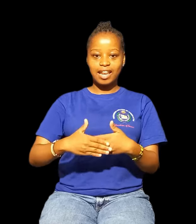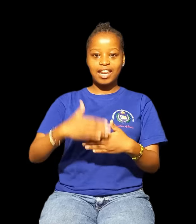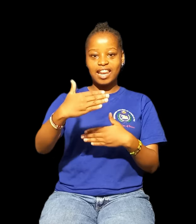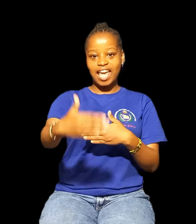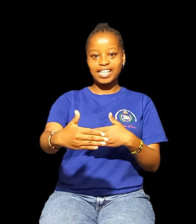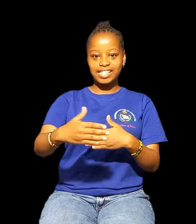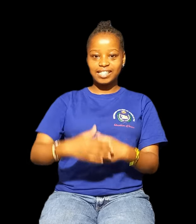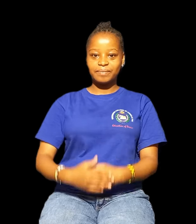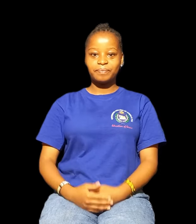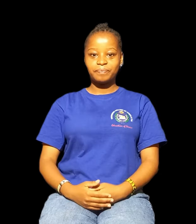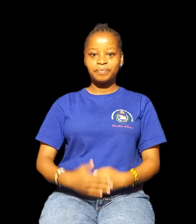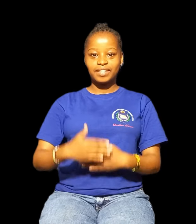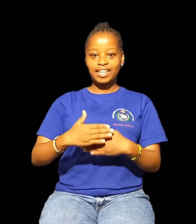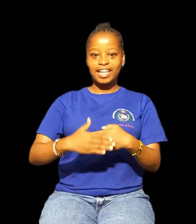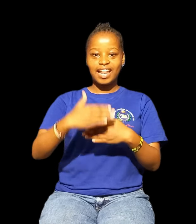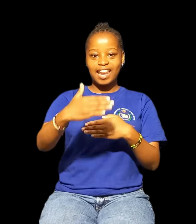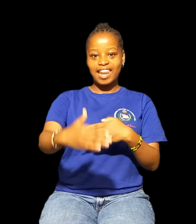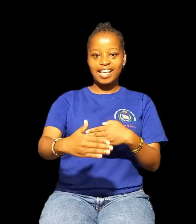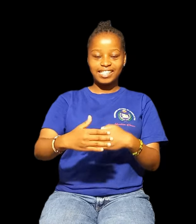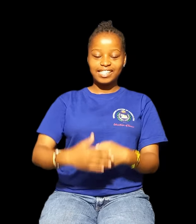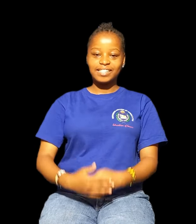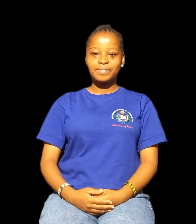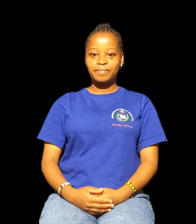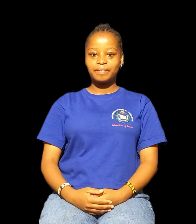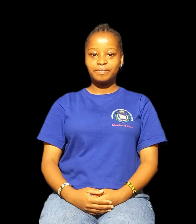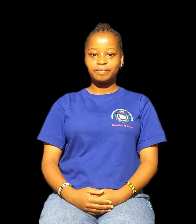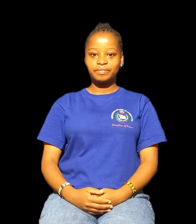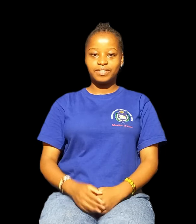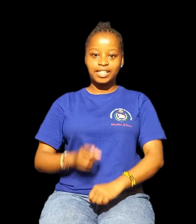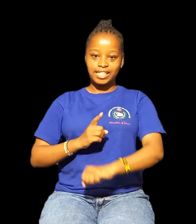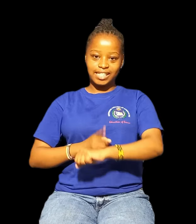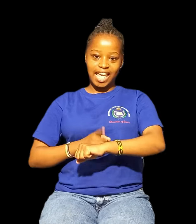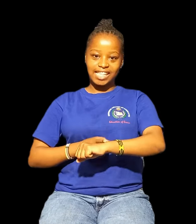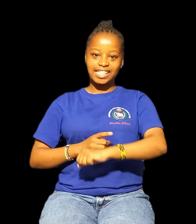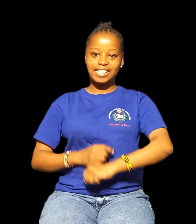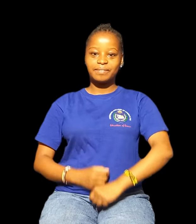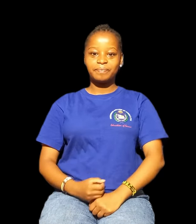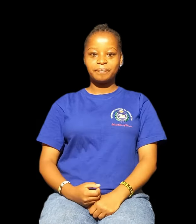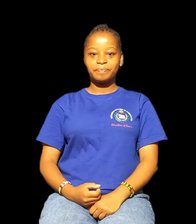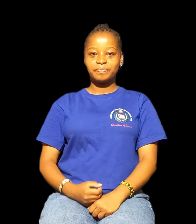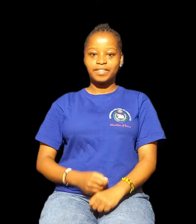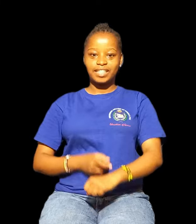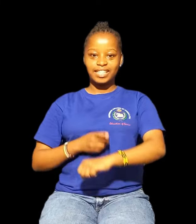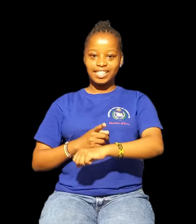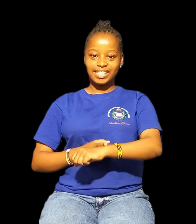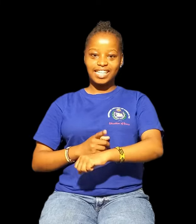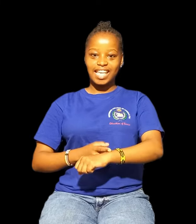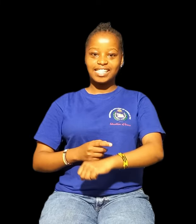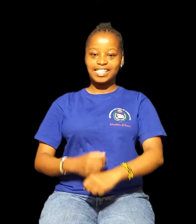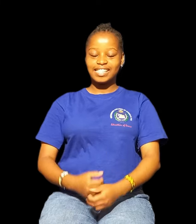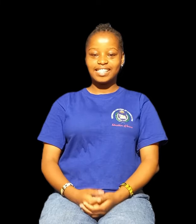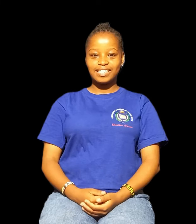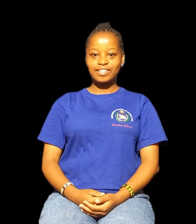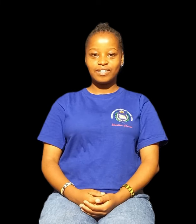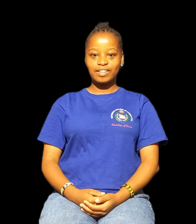Next Tense Tense Forward